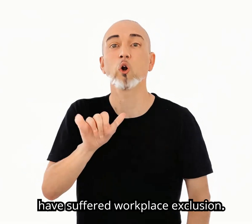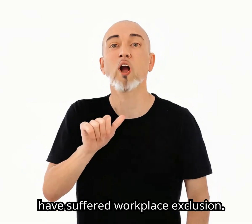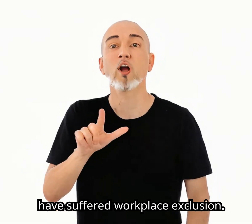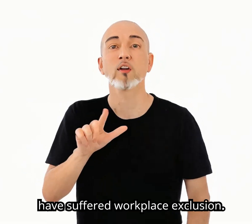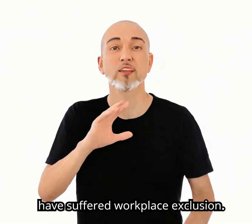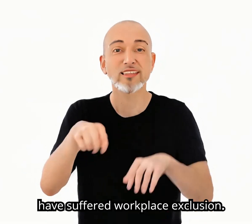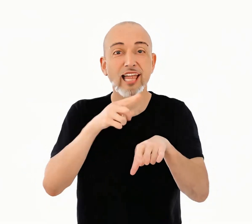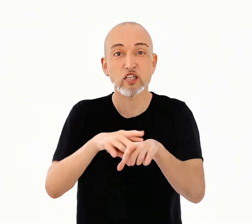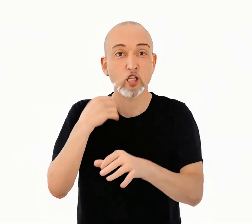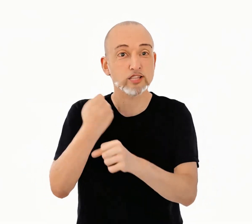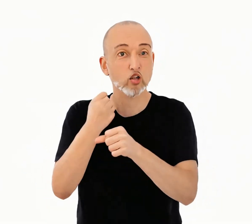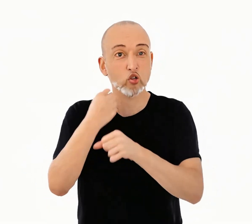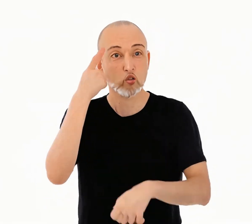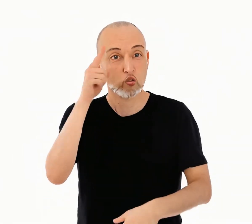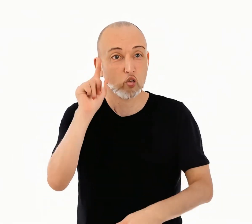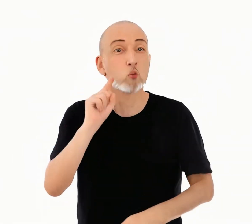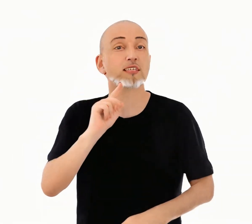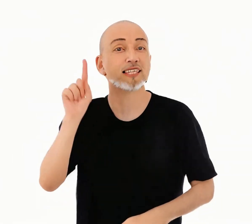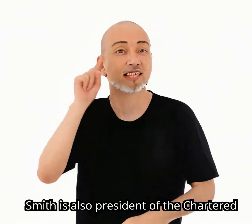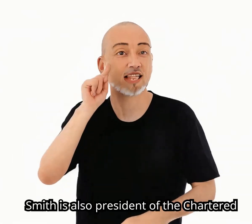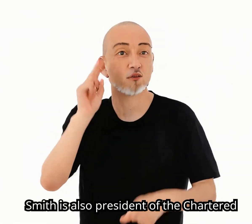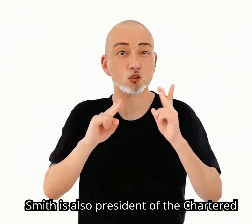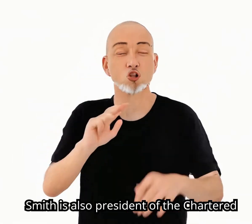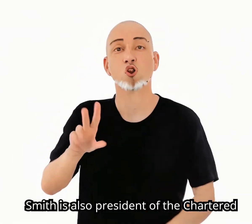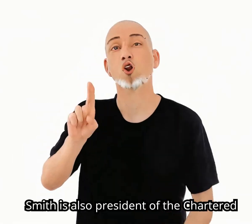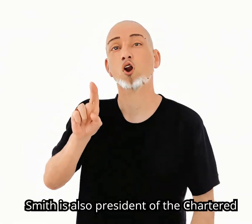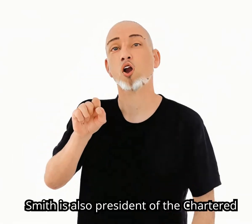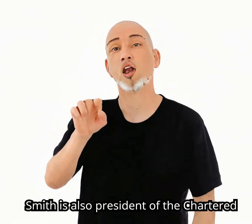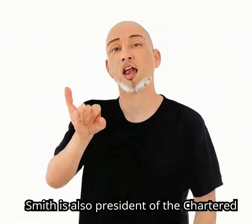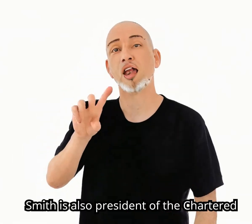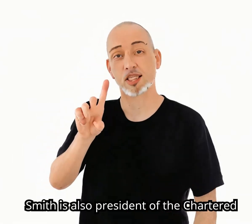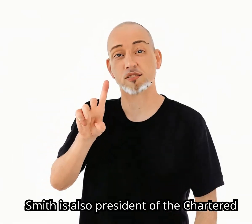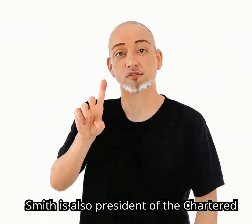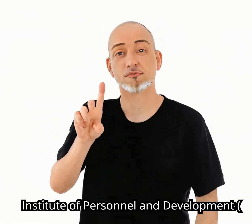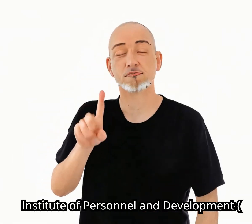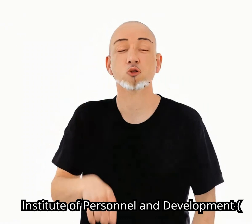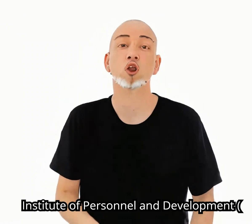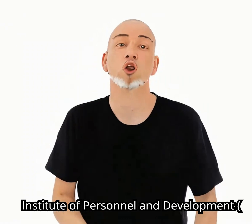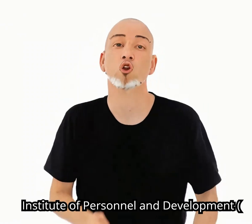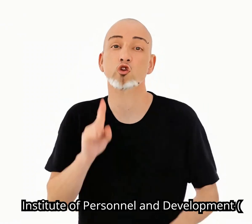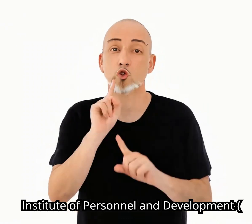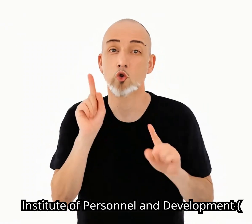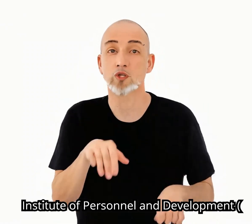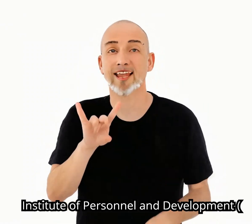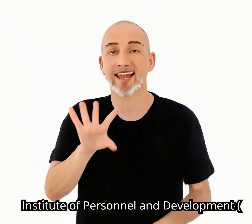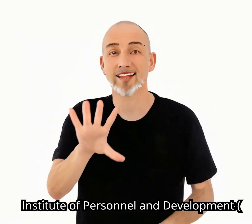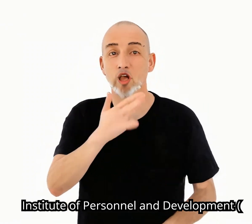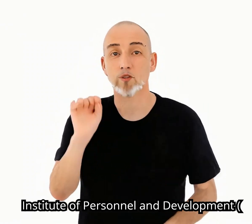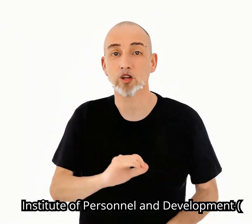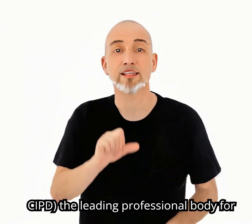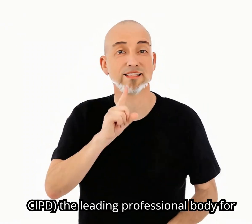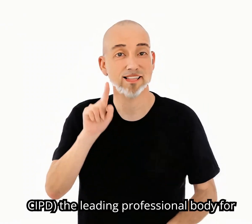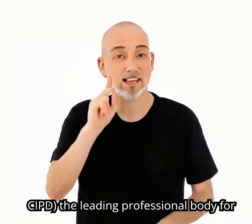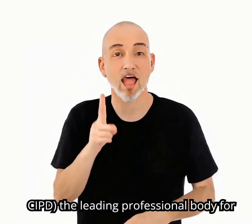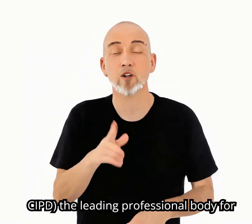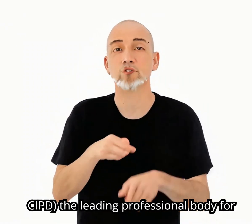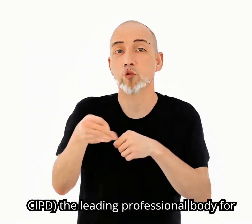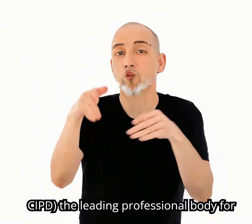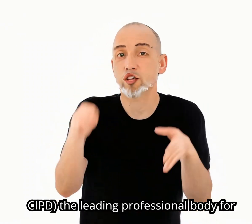exclusion. Smith is also president of the Chartered Institute of Personnel and Development, CPD, the